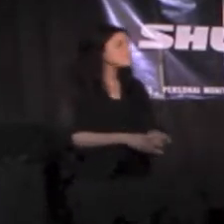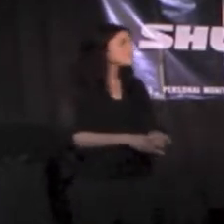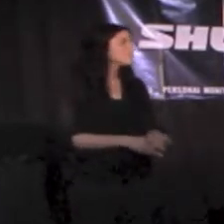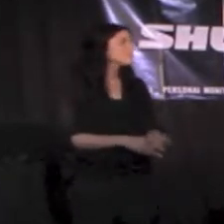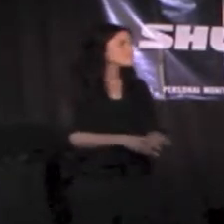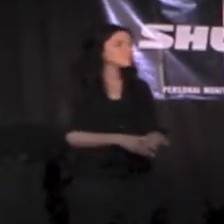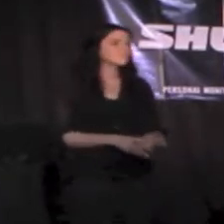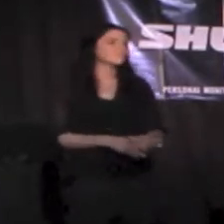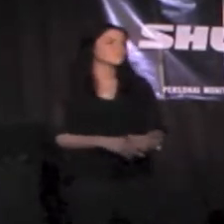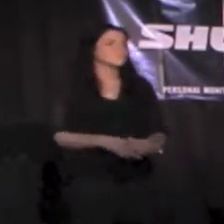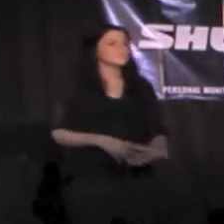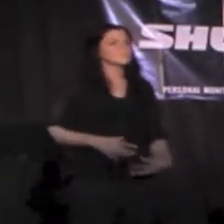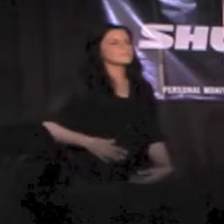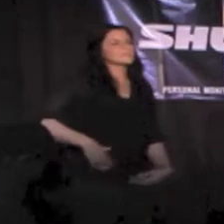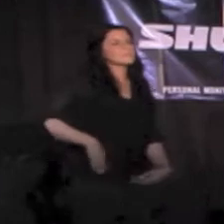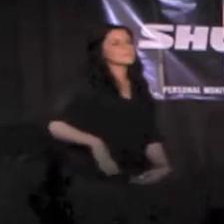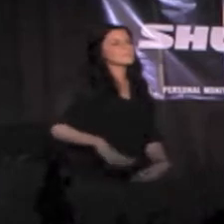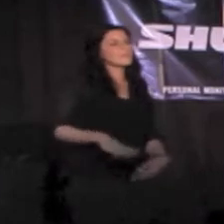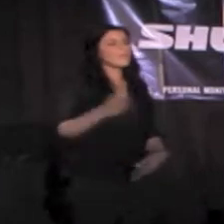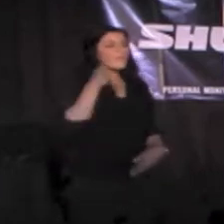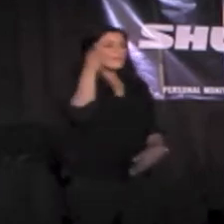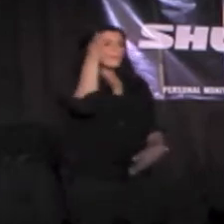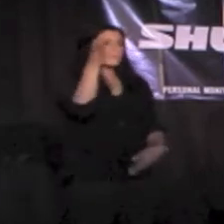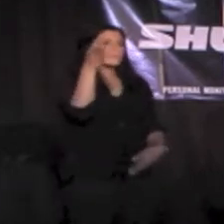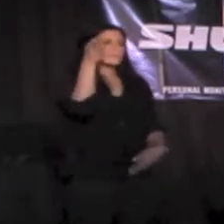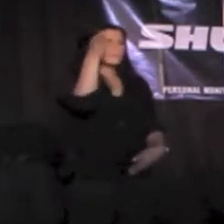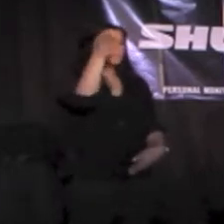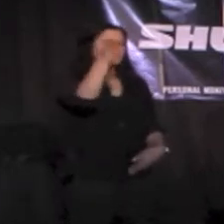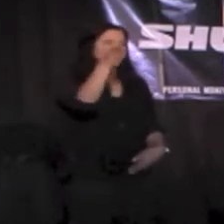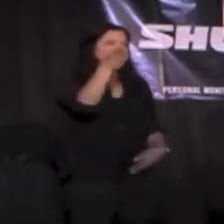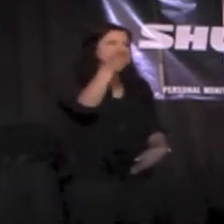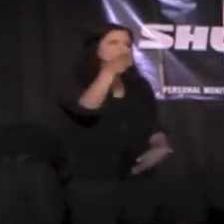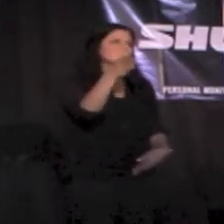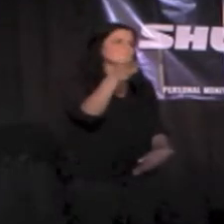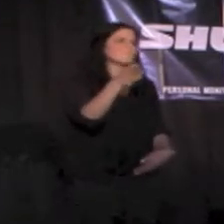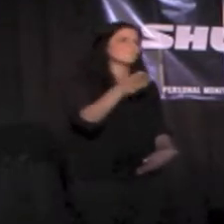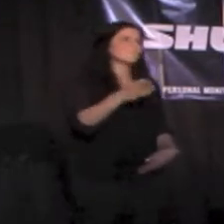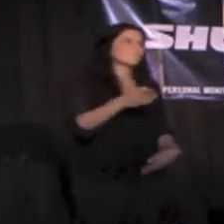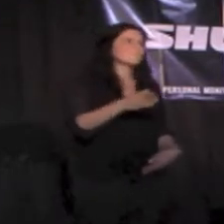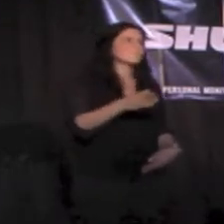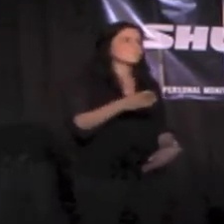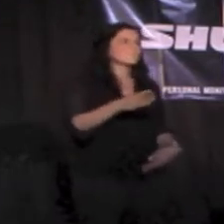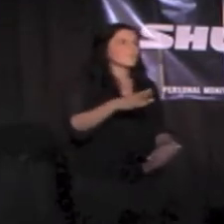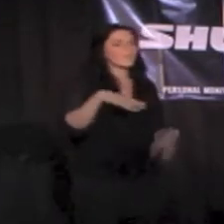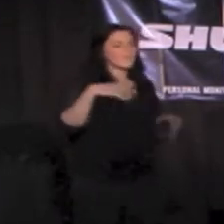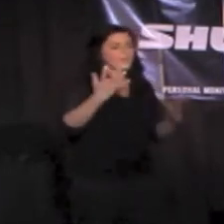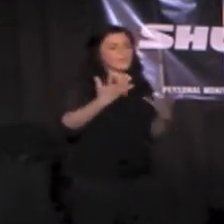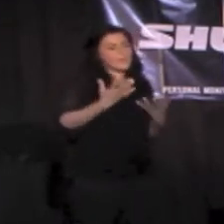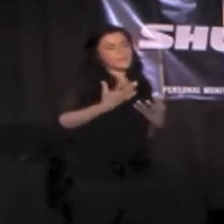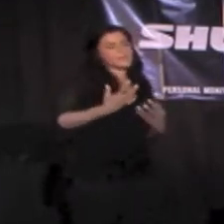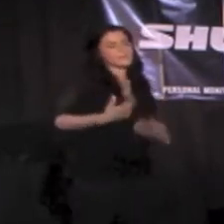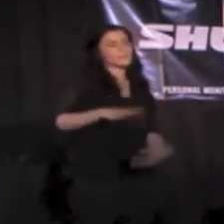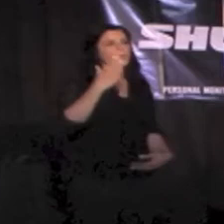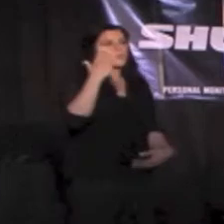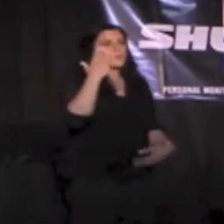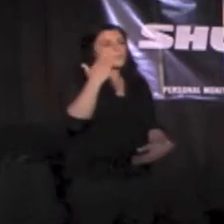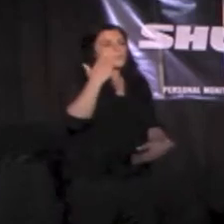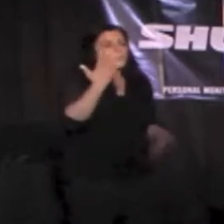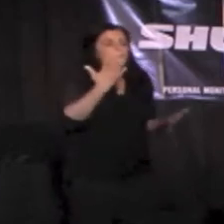Don't wanna know if you could have